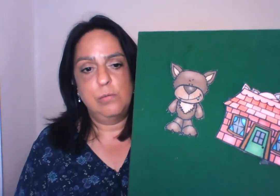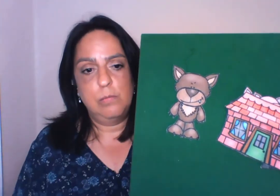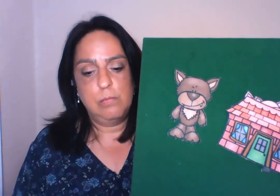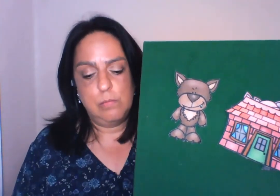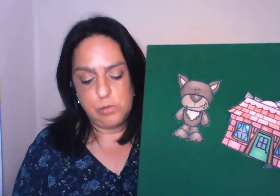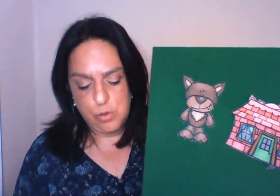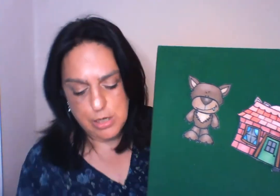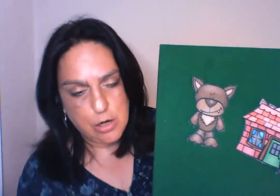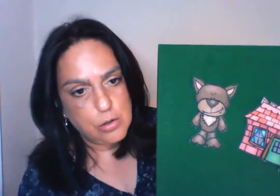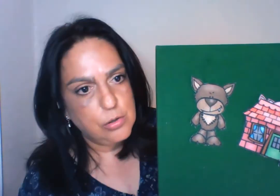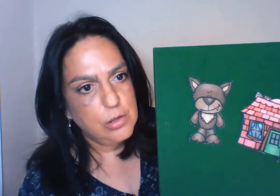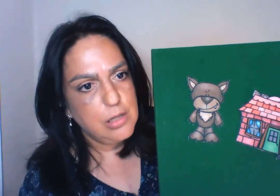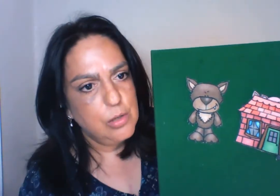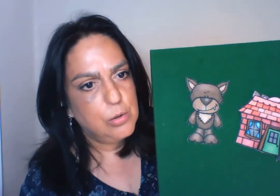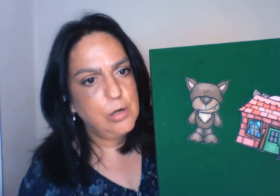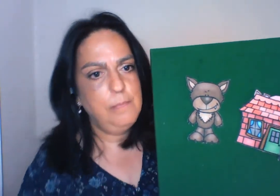So he knocked on the door.